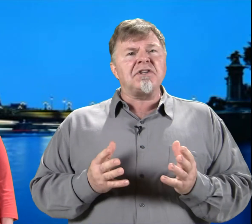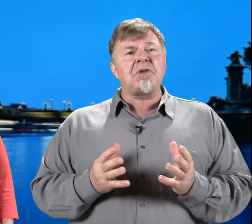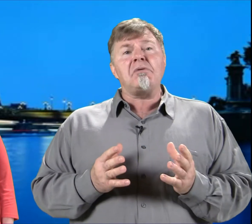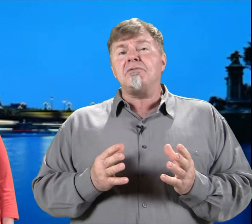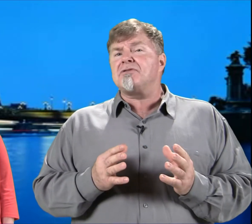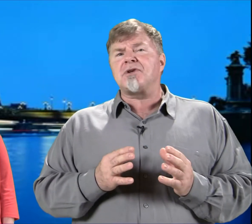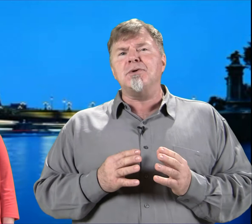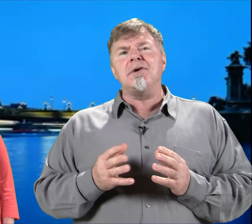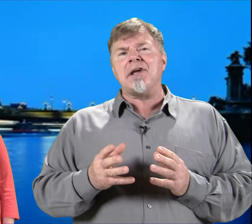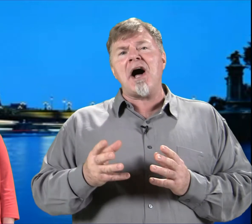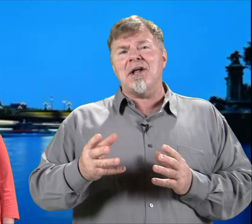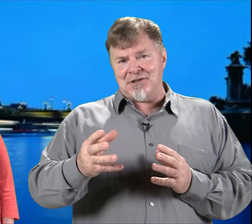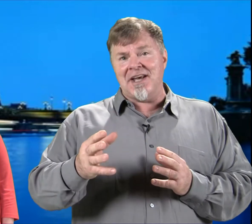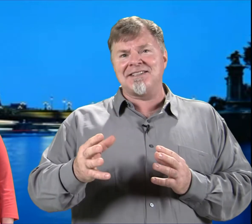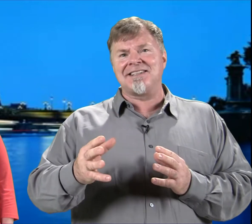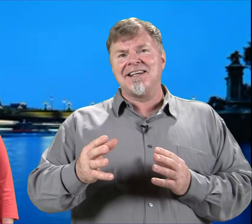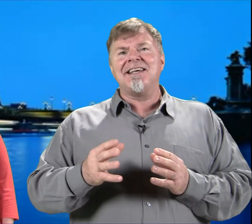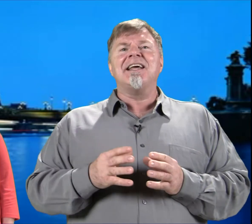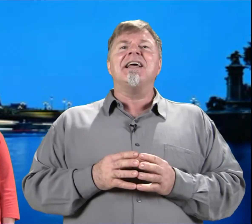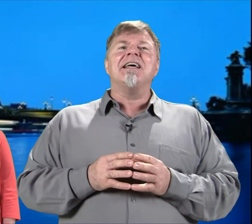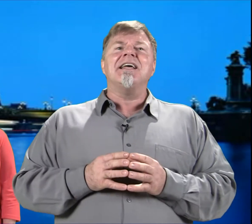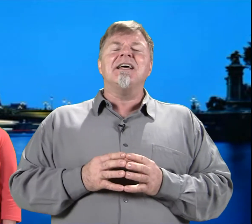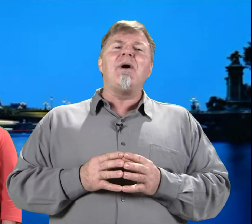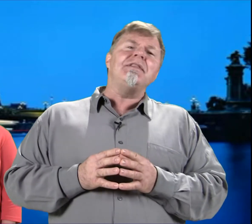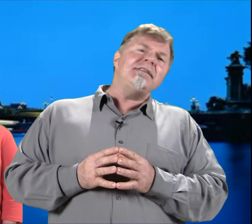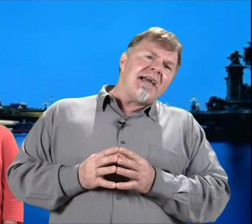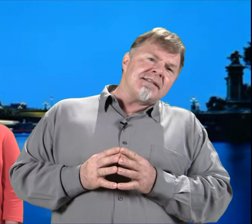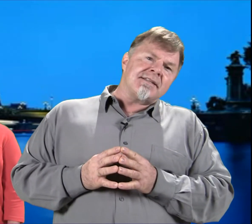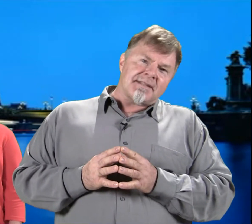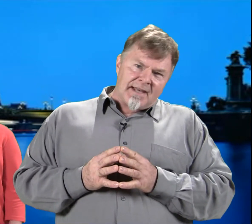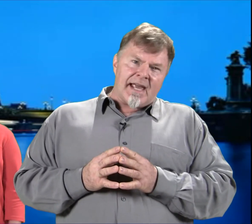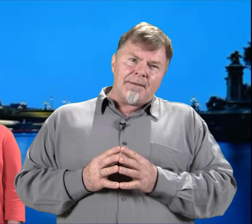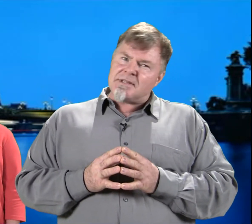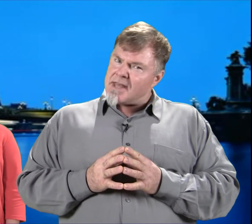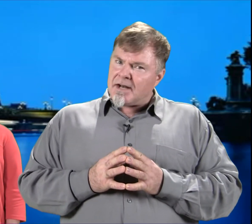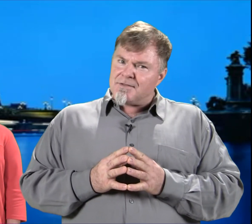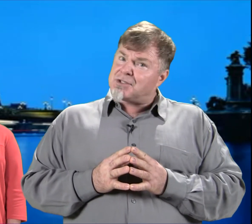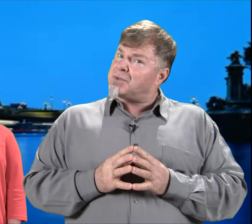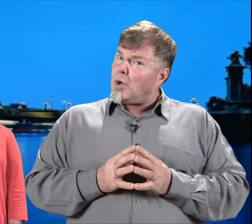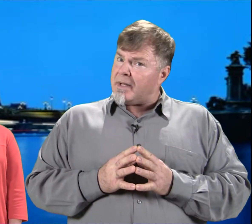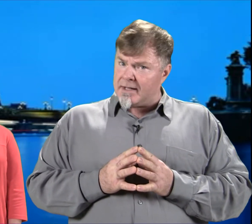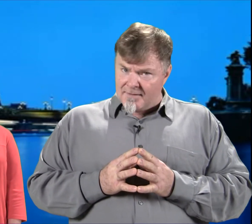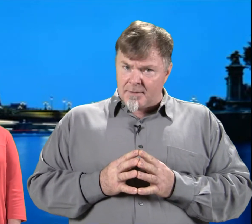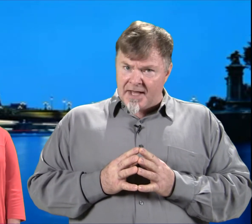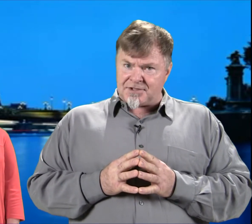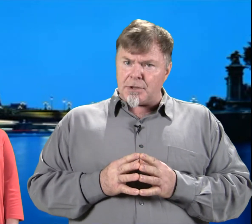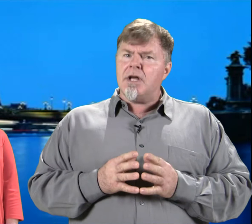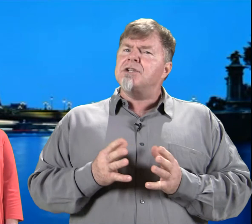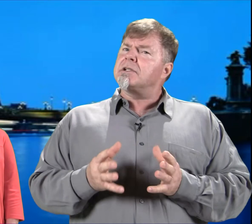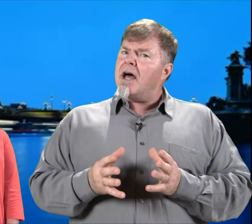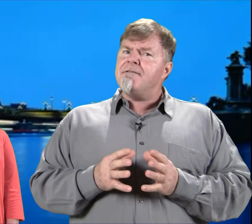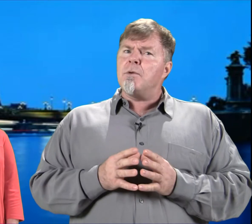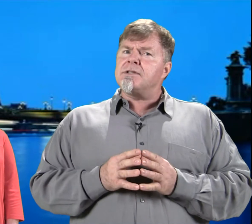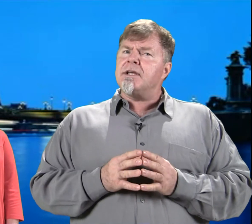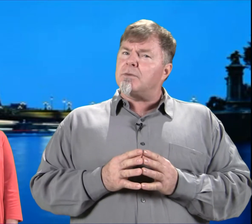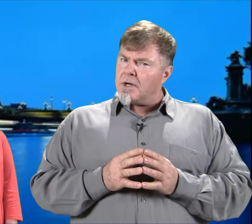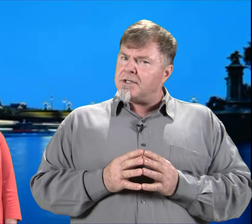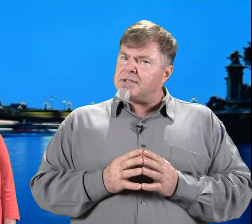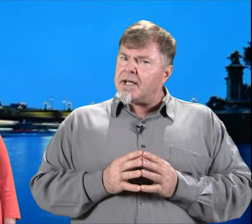Catorze Juliennes. While the date is the same as that of the storming of the Bastille, July 14th was instead